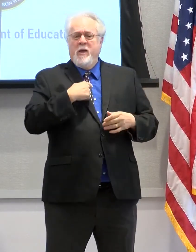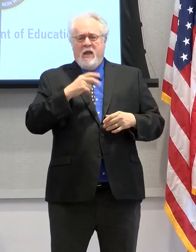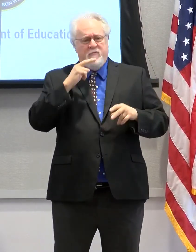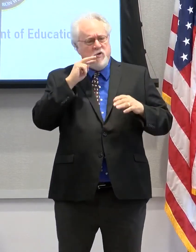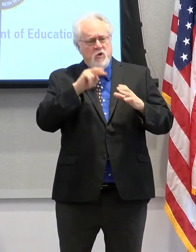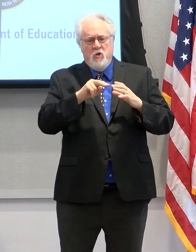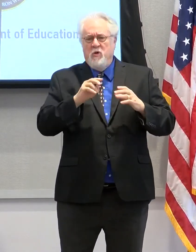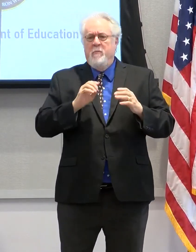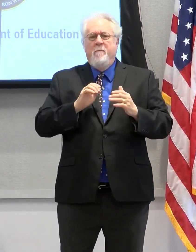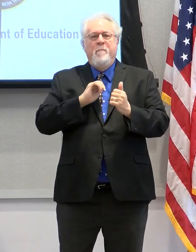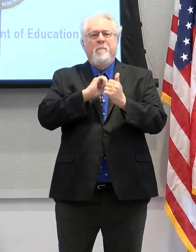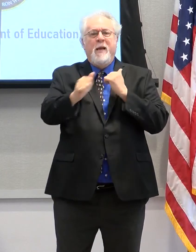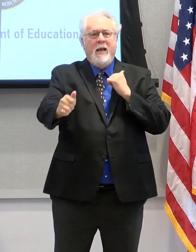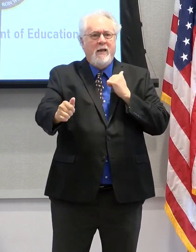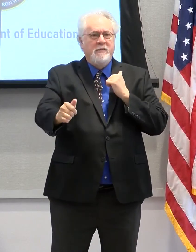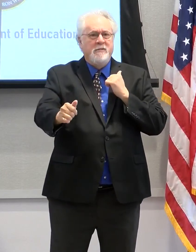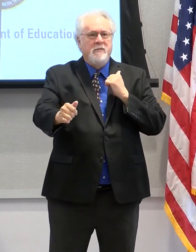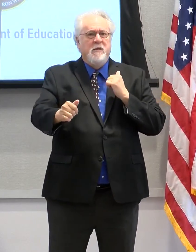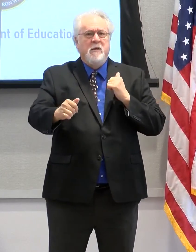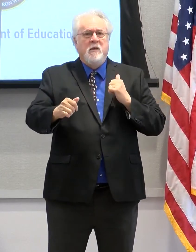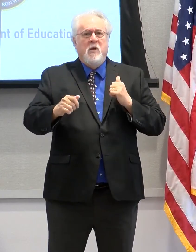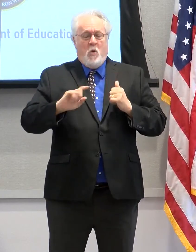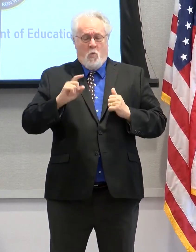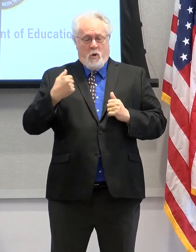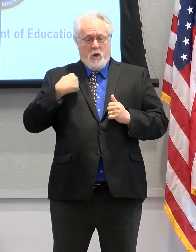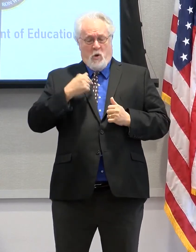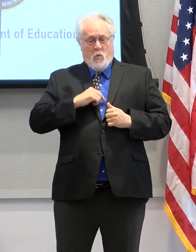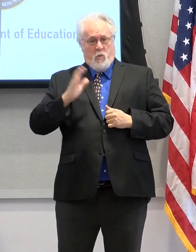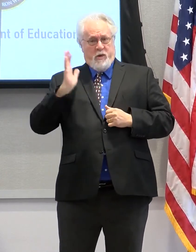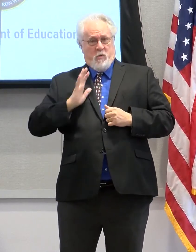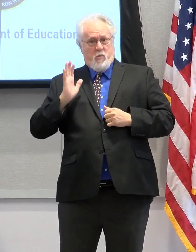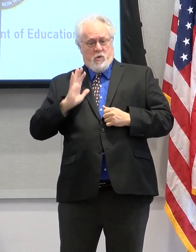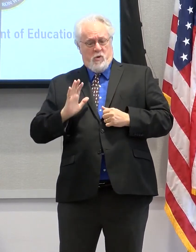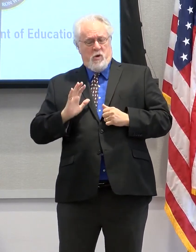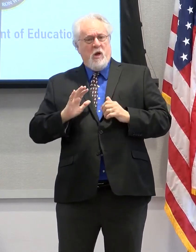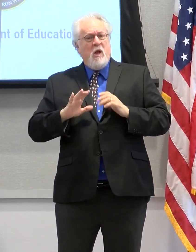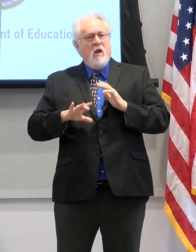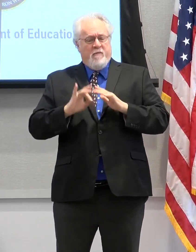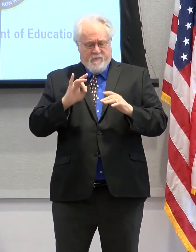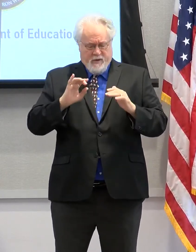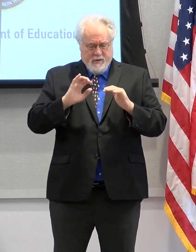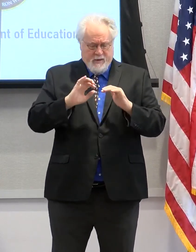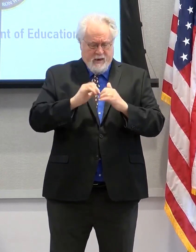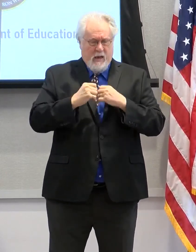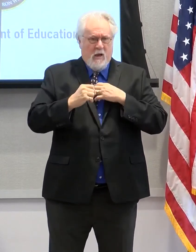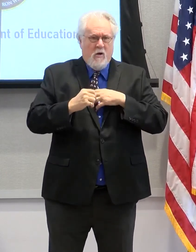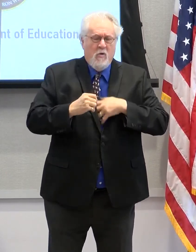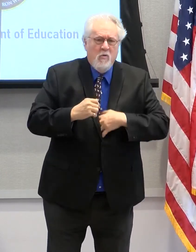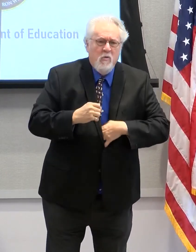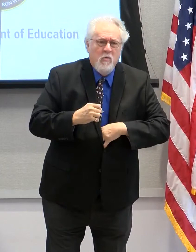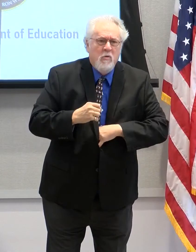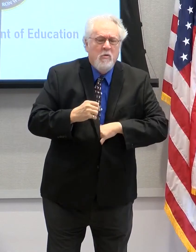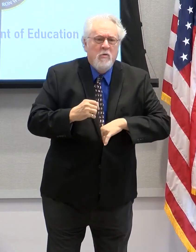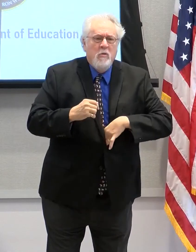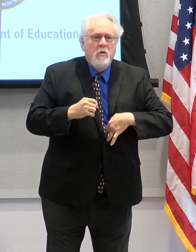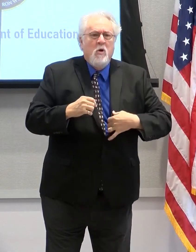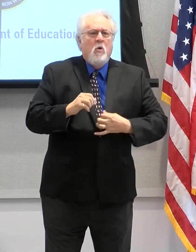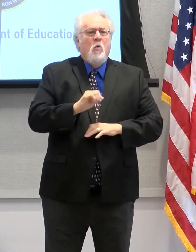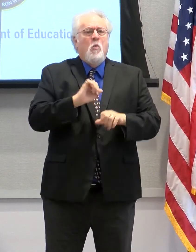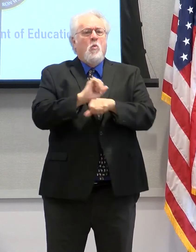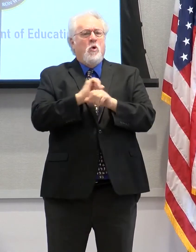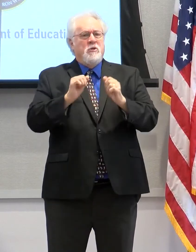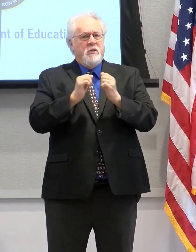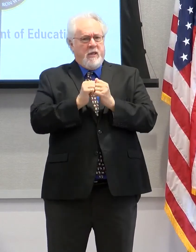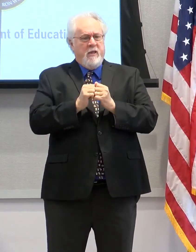look beyond where we were and find ways, if you will, to come together, work together in a